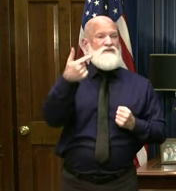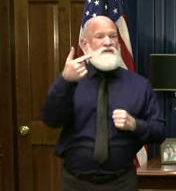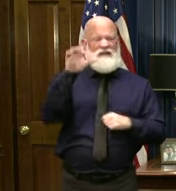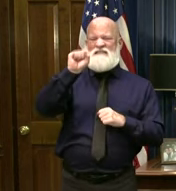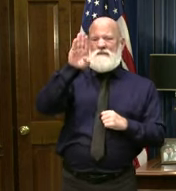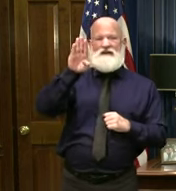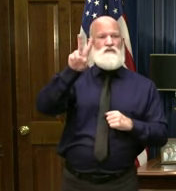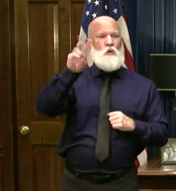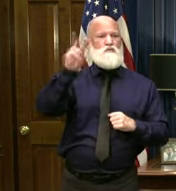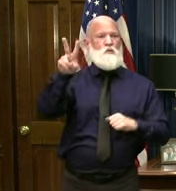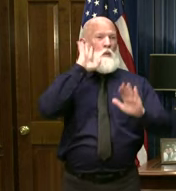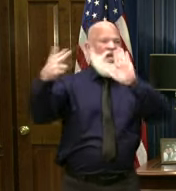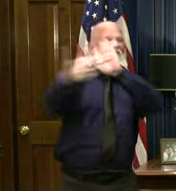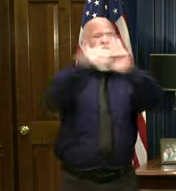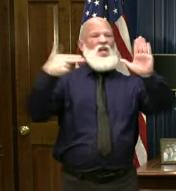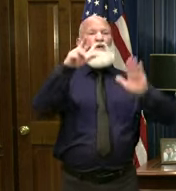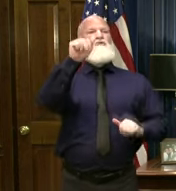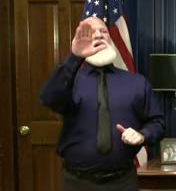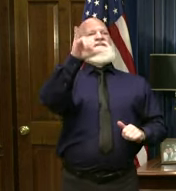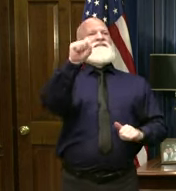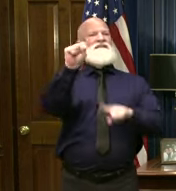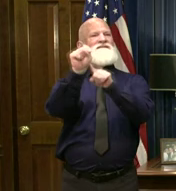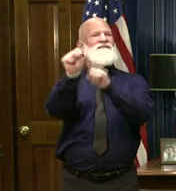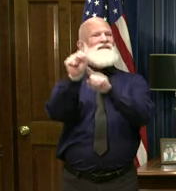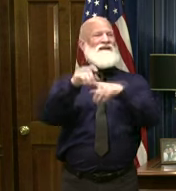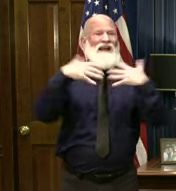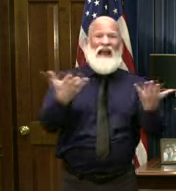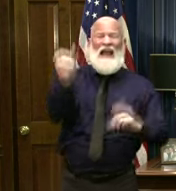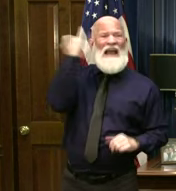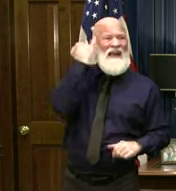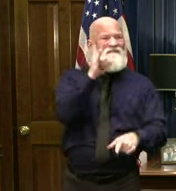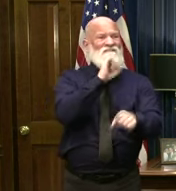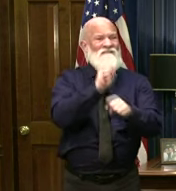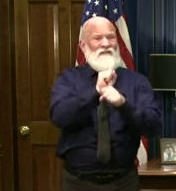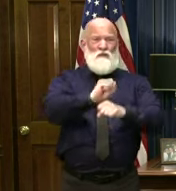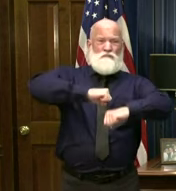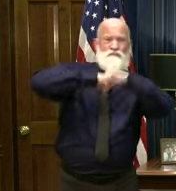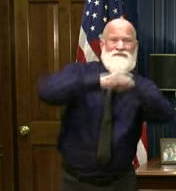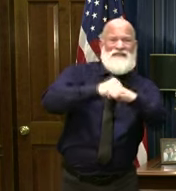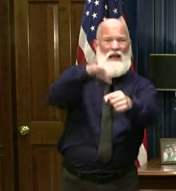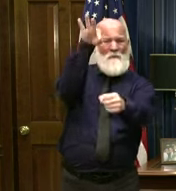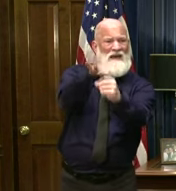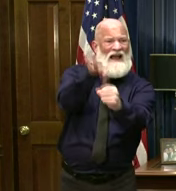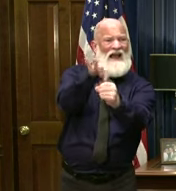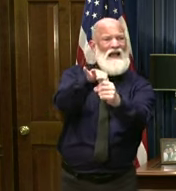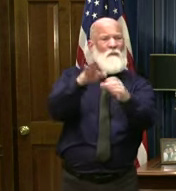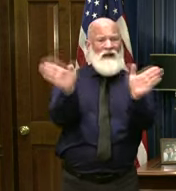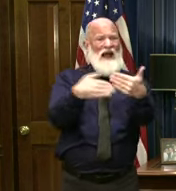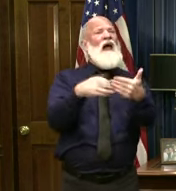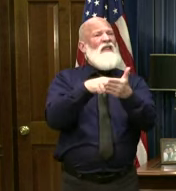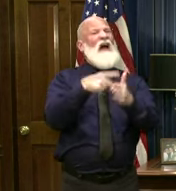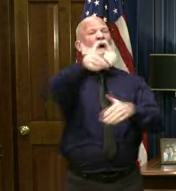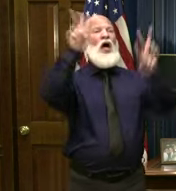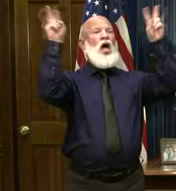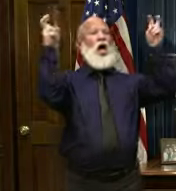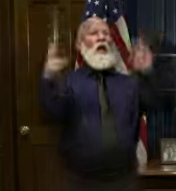you believe in protecting the security and sanctity of the ballot box, you're a, quote, Jim Crow in a suit and